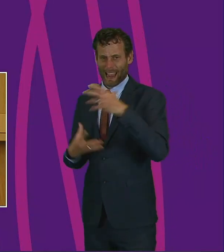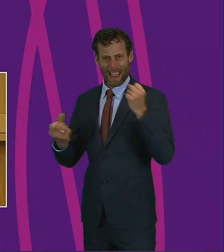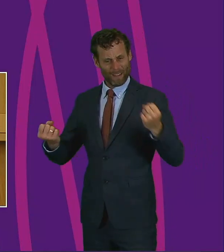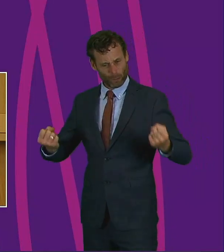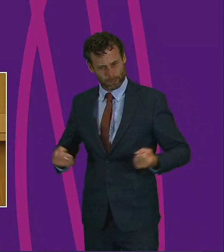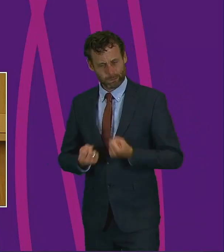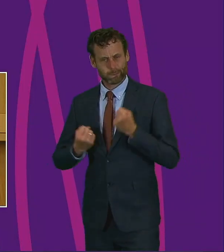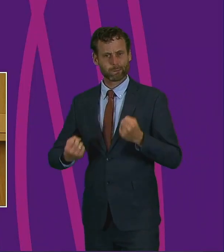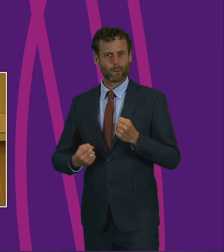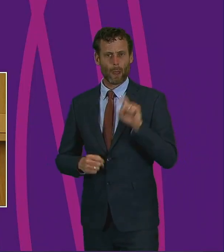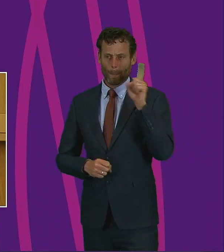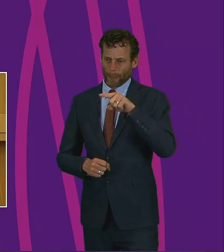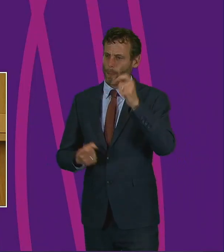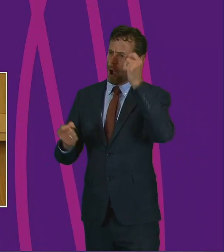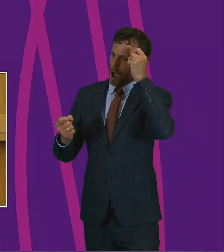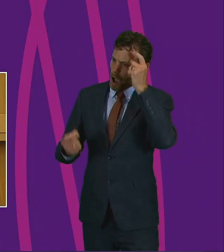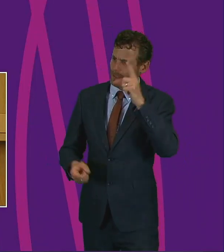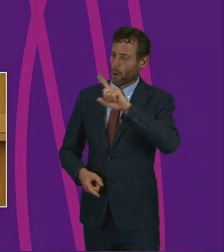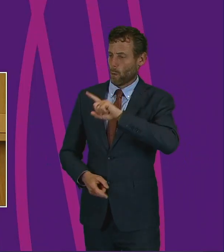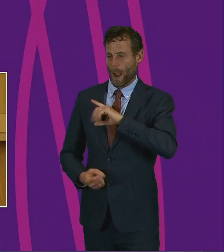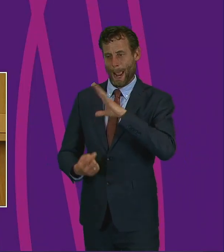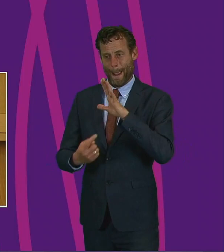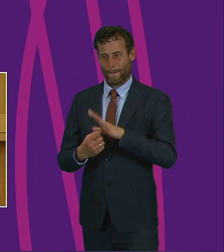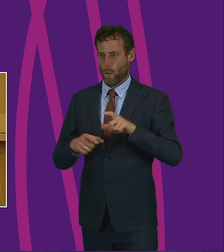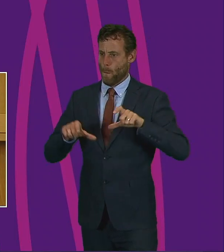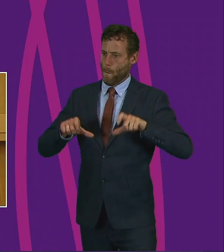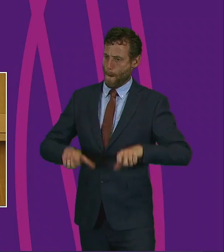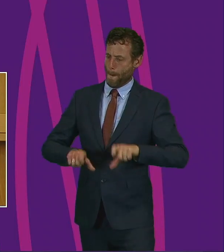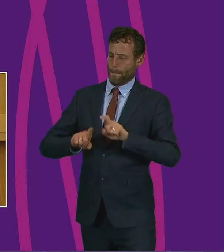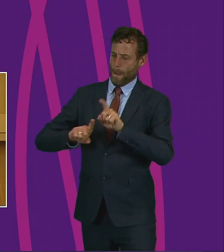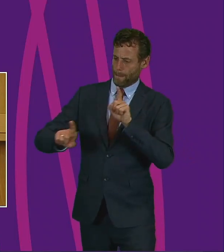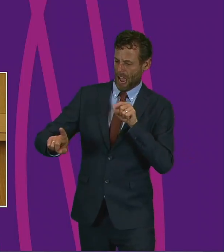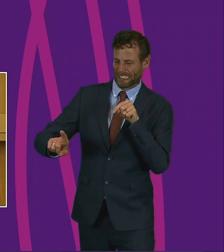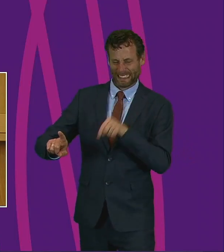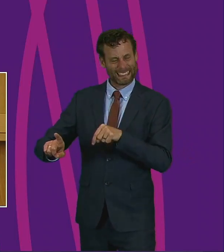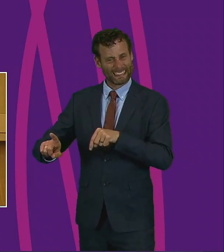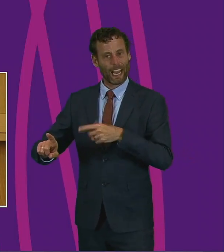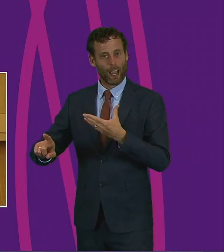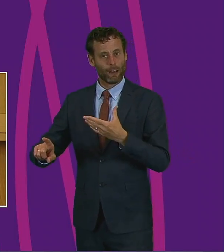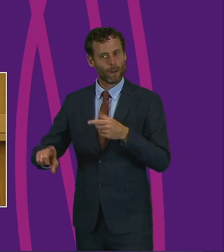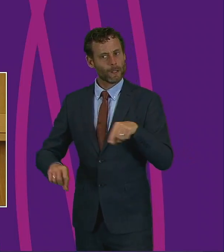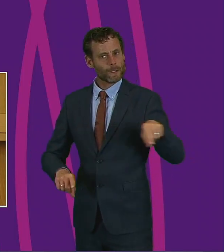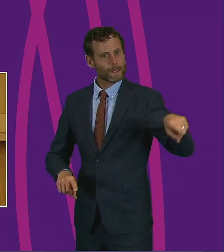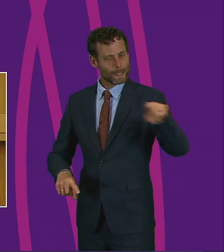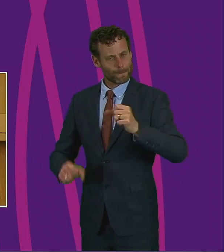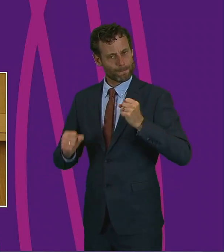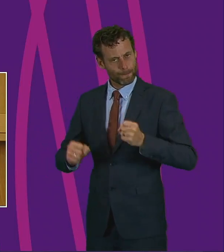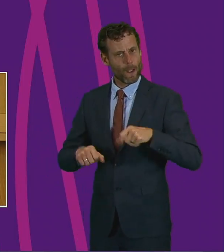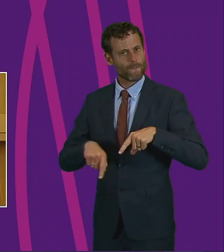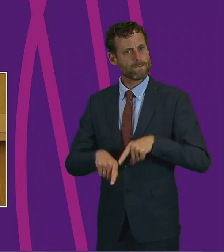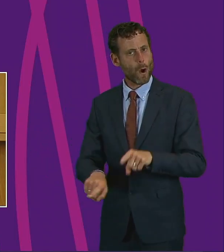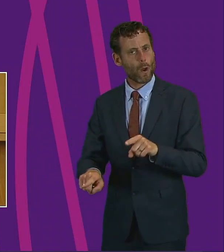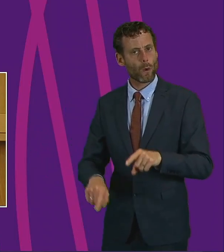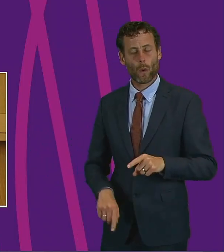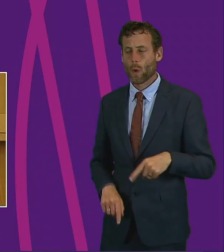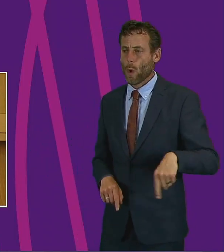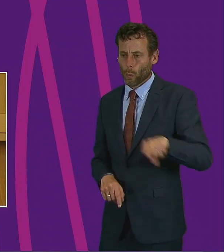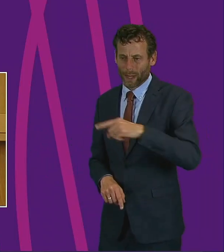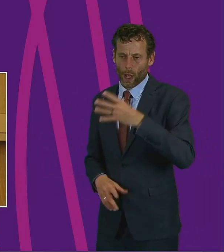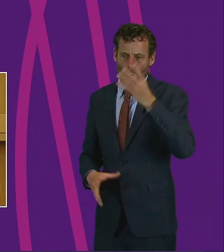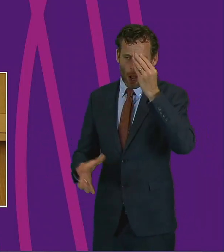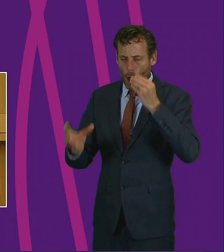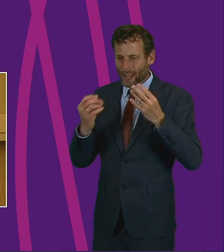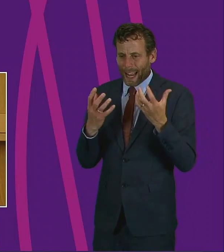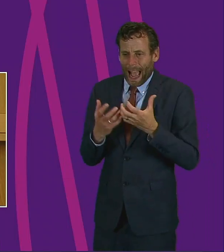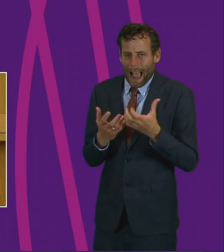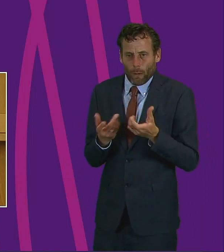understanding as to why these restrictions have been needed, and a steadfast observance of those rules. People are learning to live around the virus,